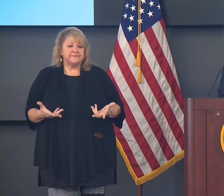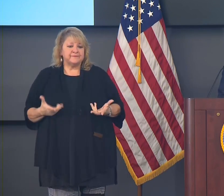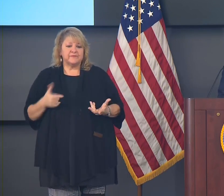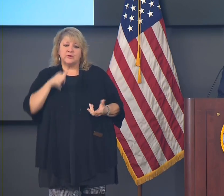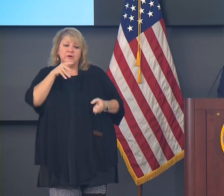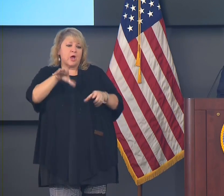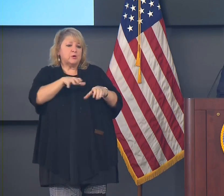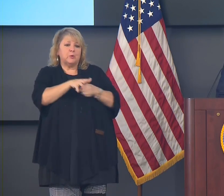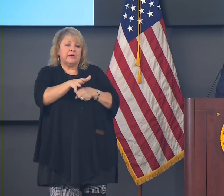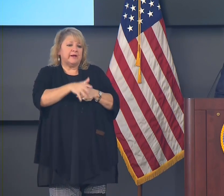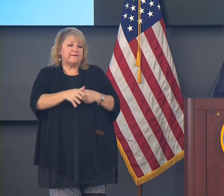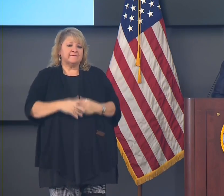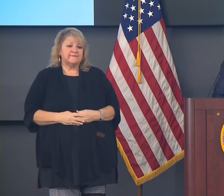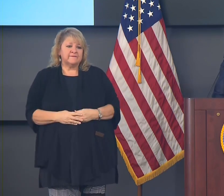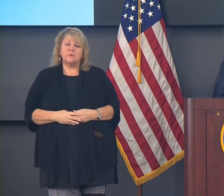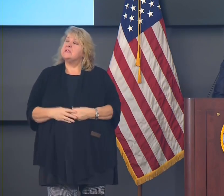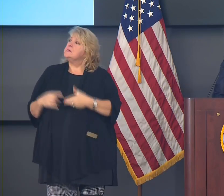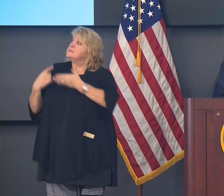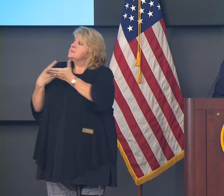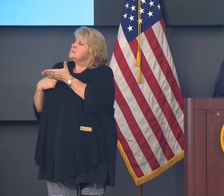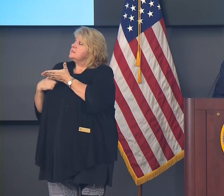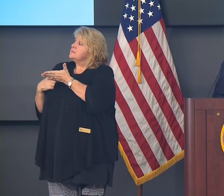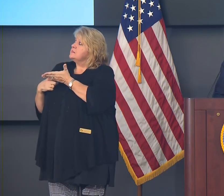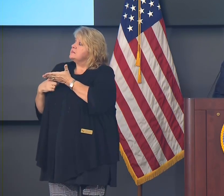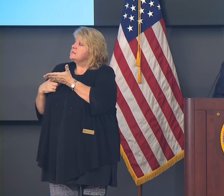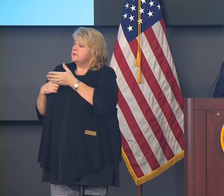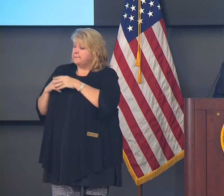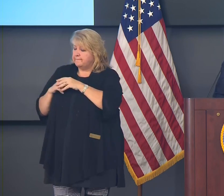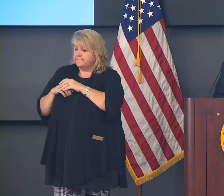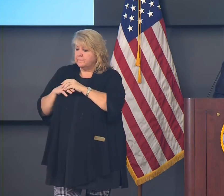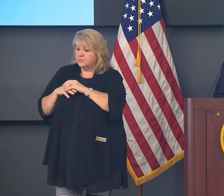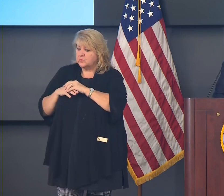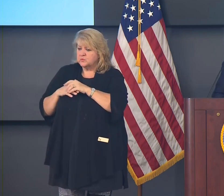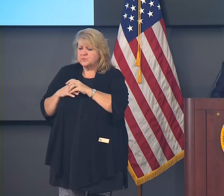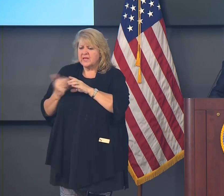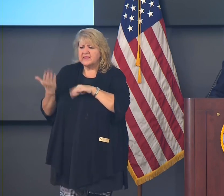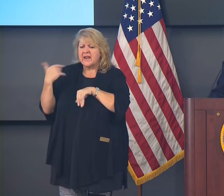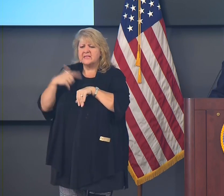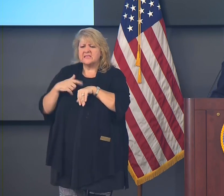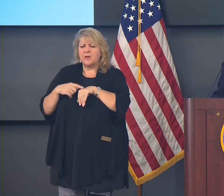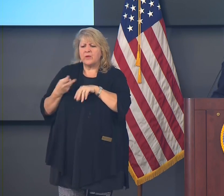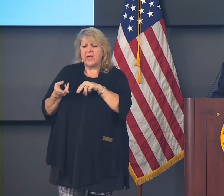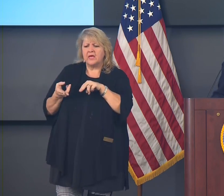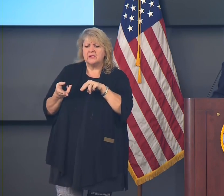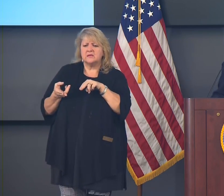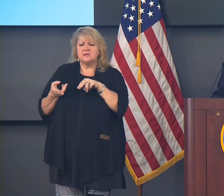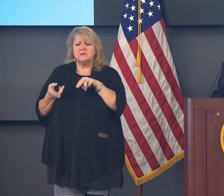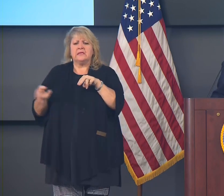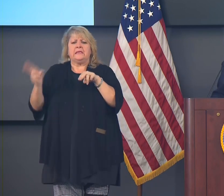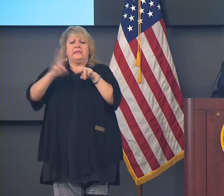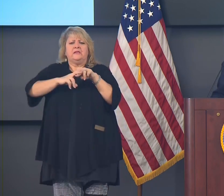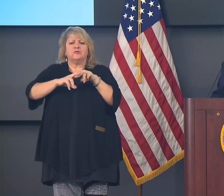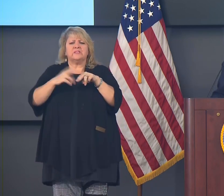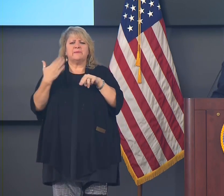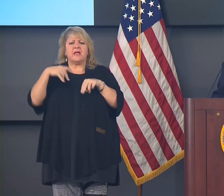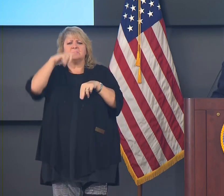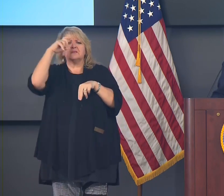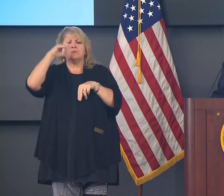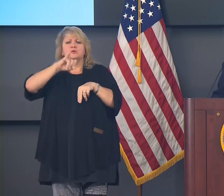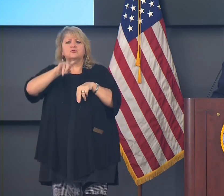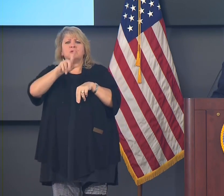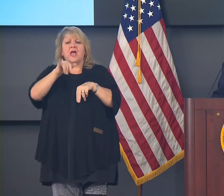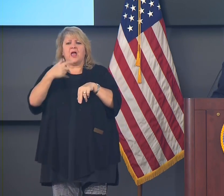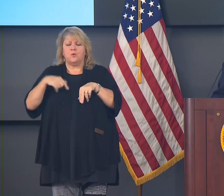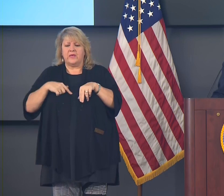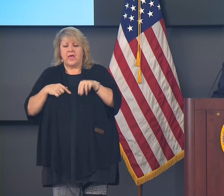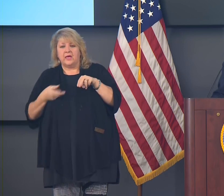latest surge. The last time we announced our largest single-day increase was in the summer, in July. That is when we